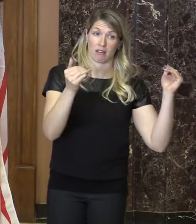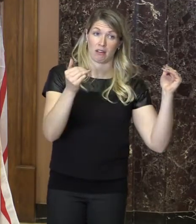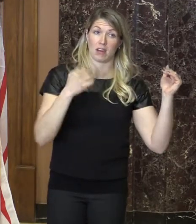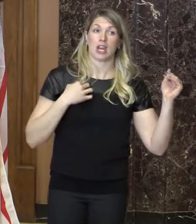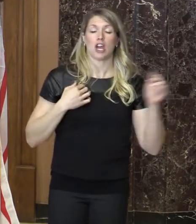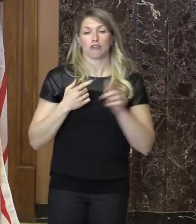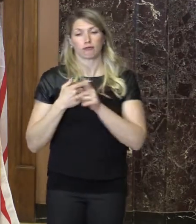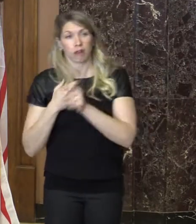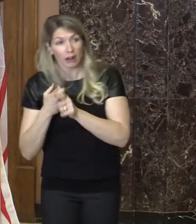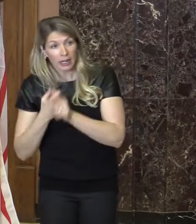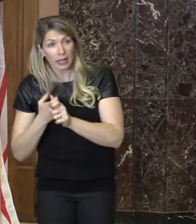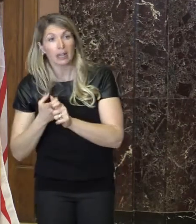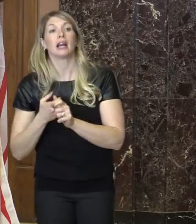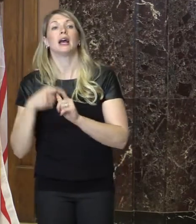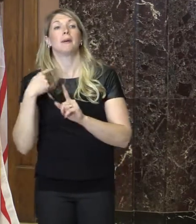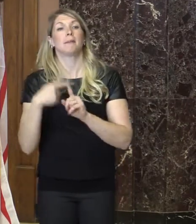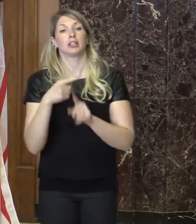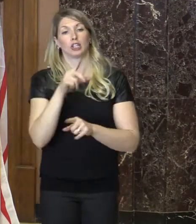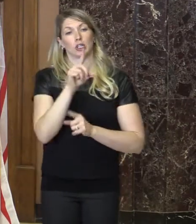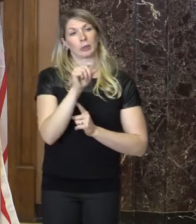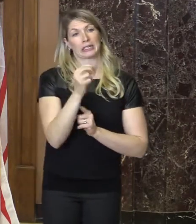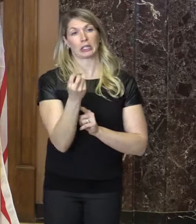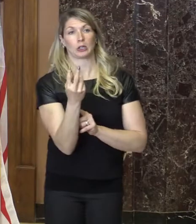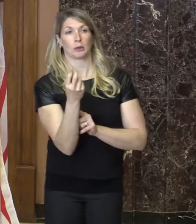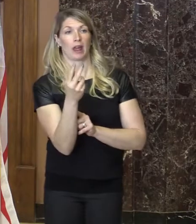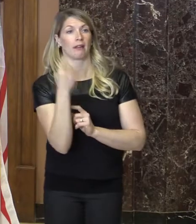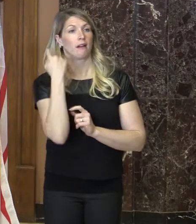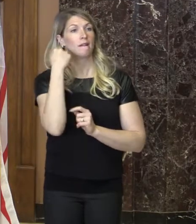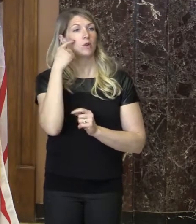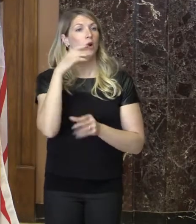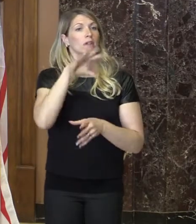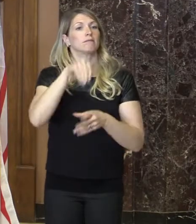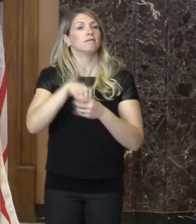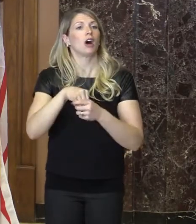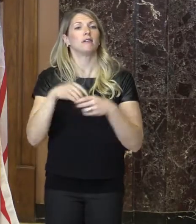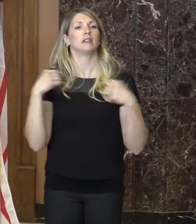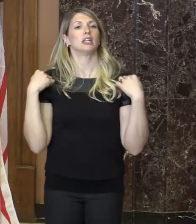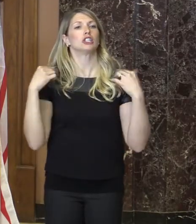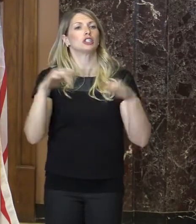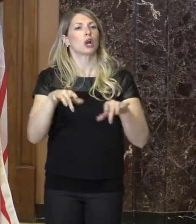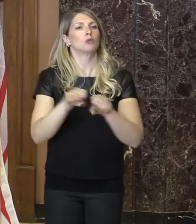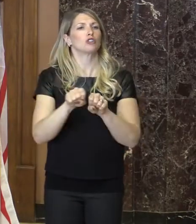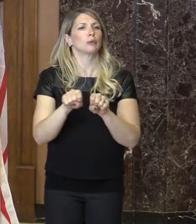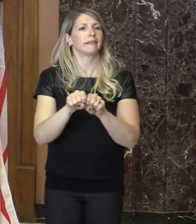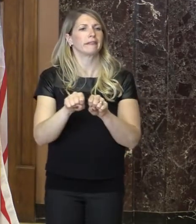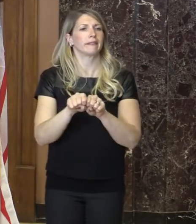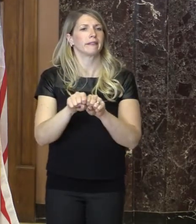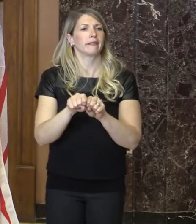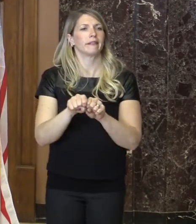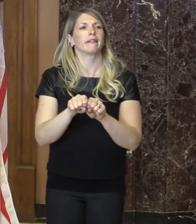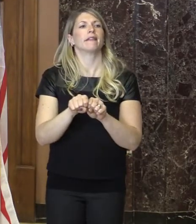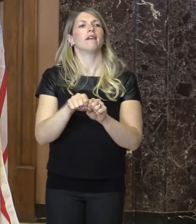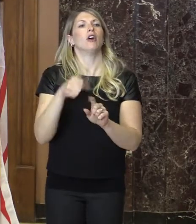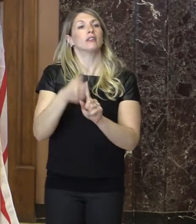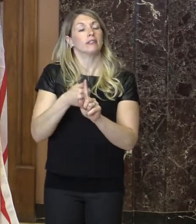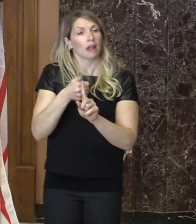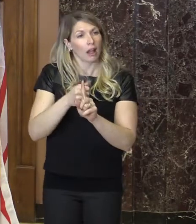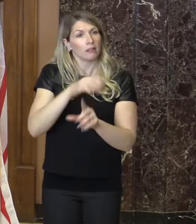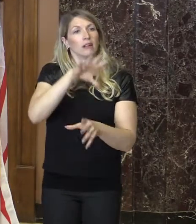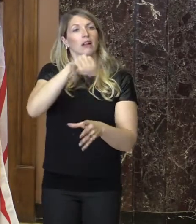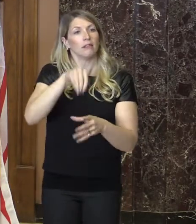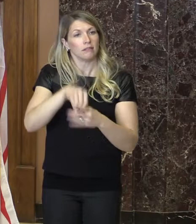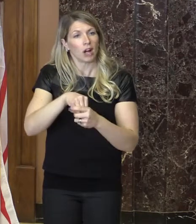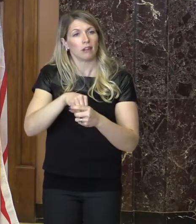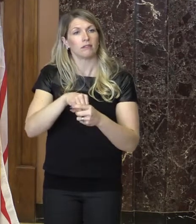field and at the 2012 Winter Games in snowshoeing. Sandra is also a member of the Special Olympians Tricon